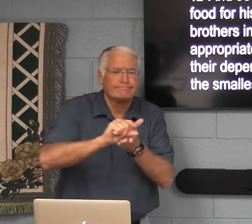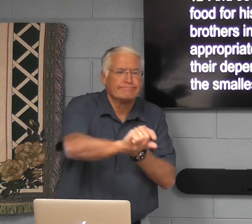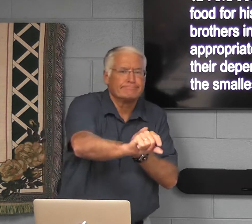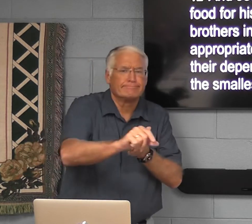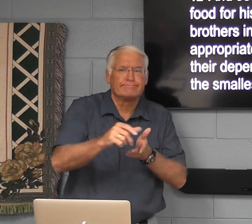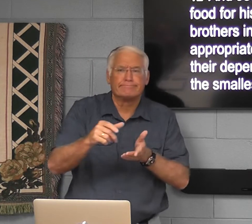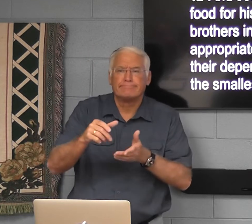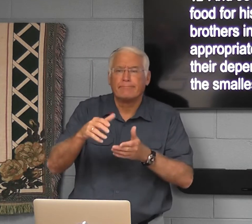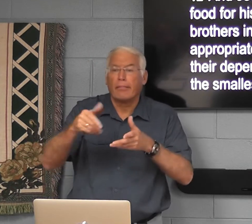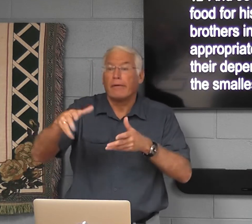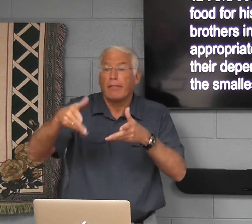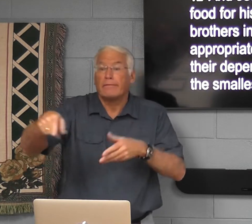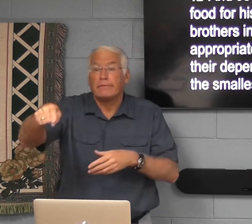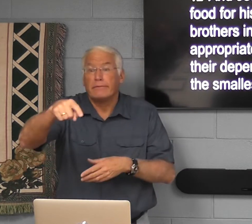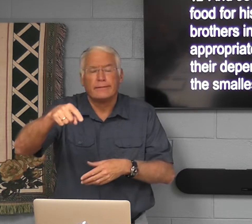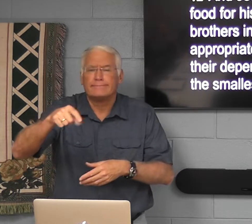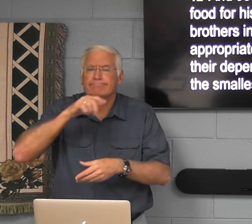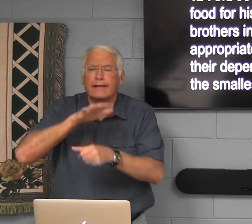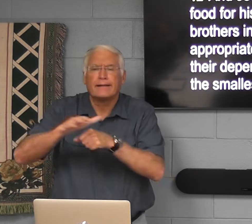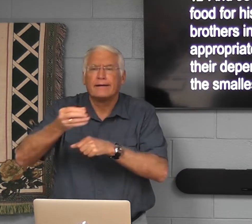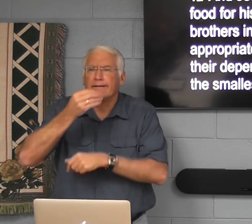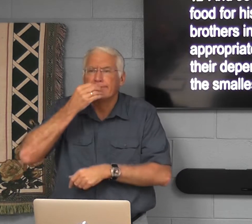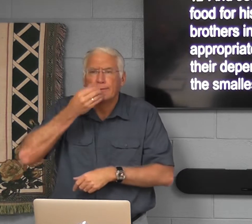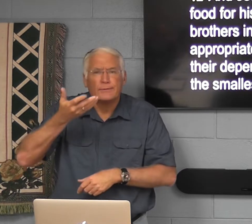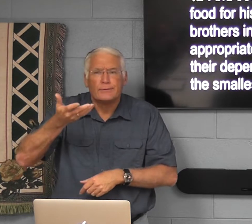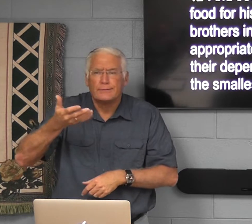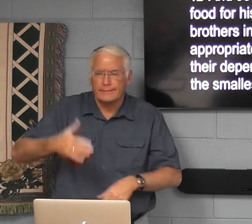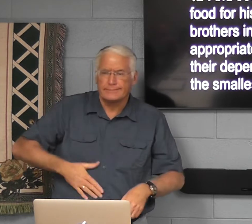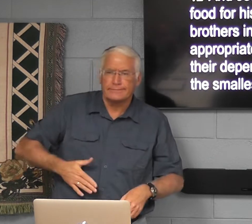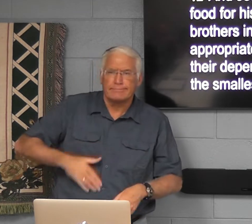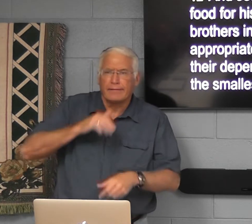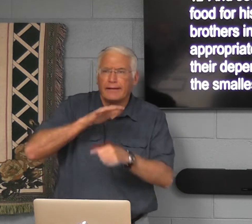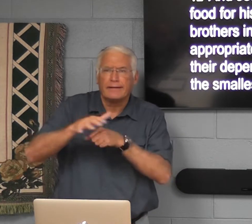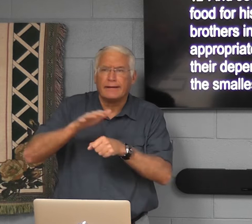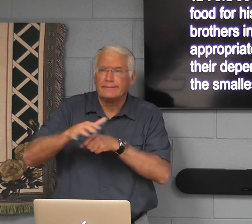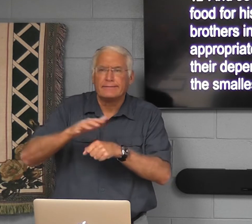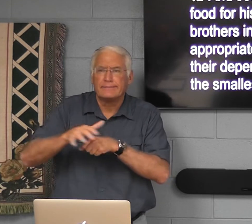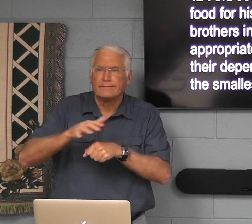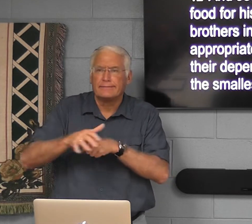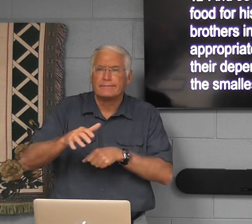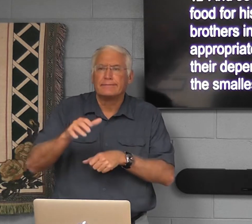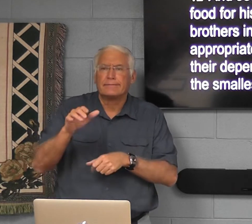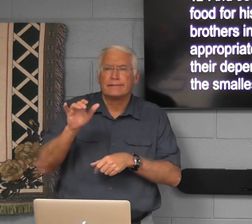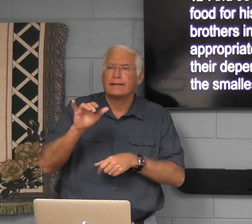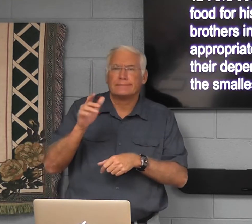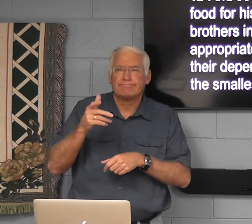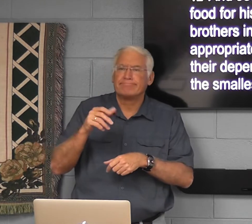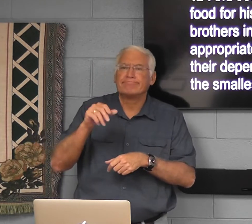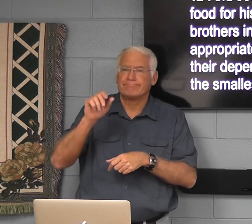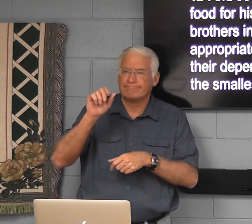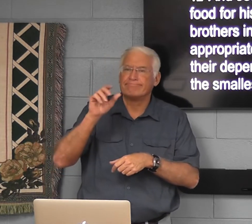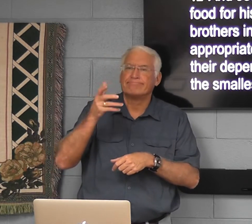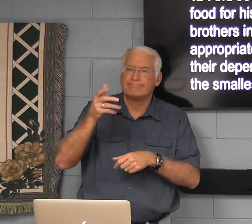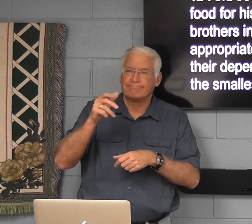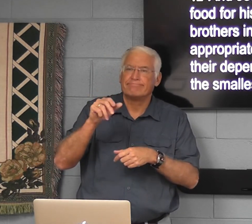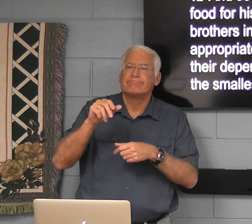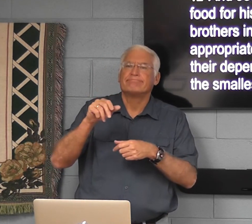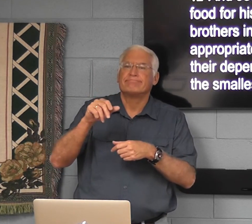they would not grow hungry.